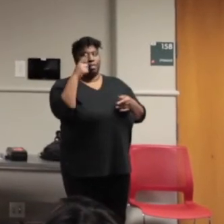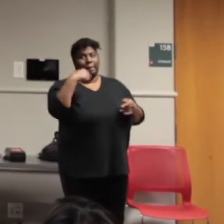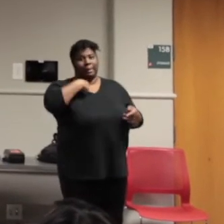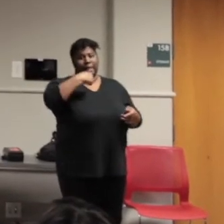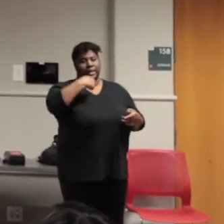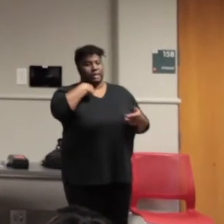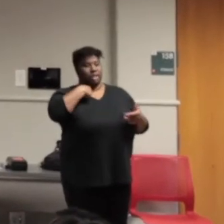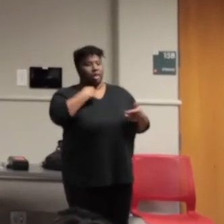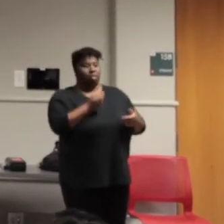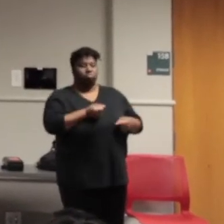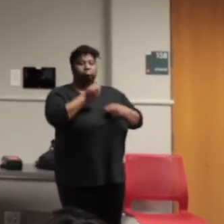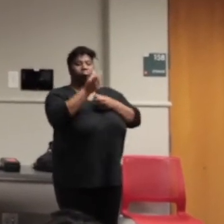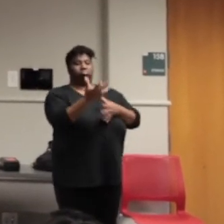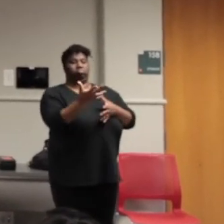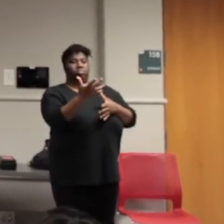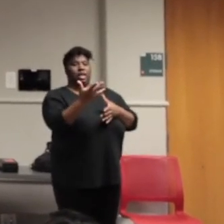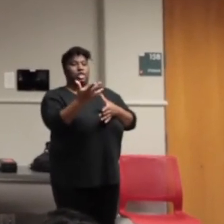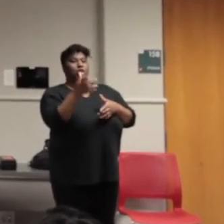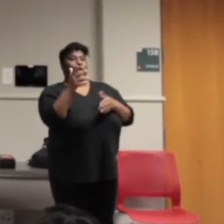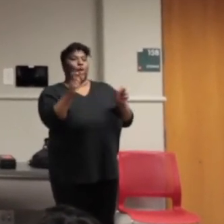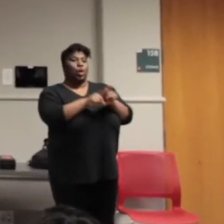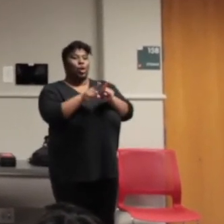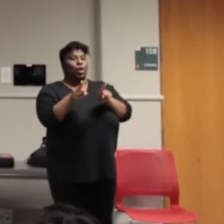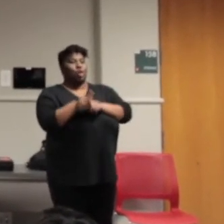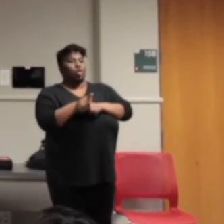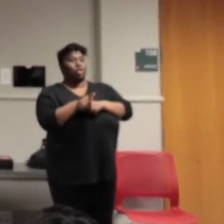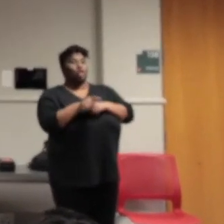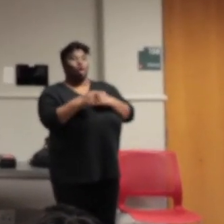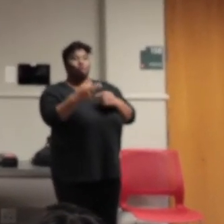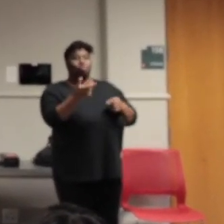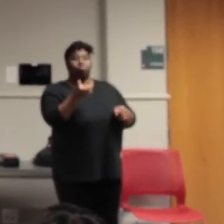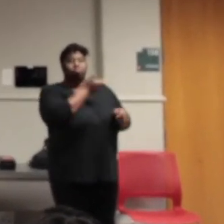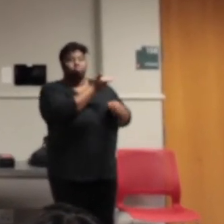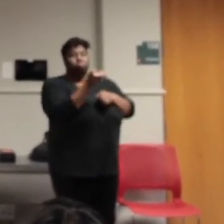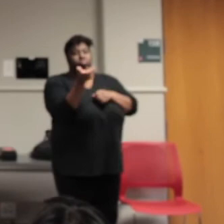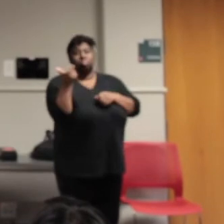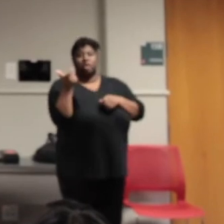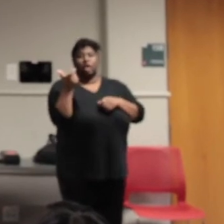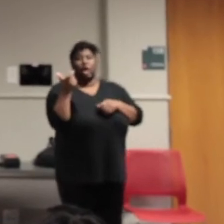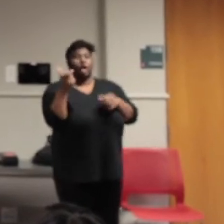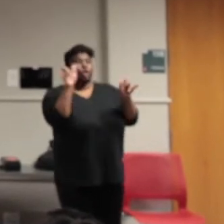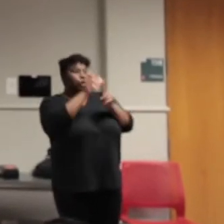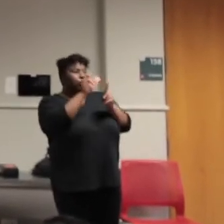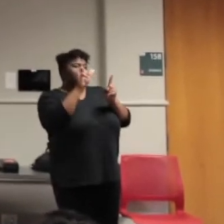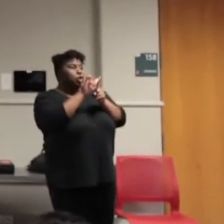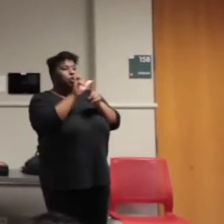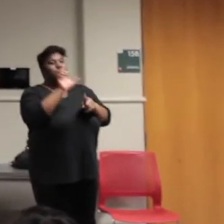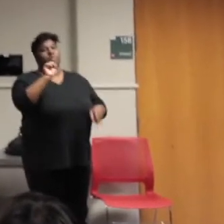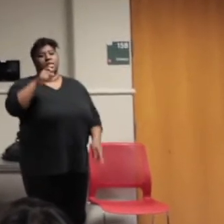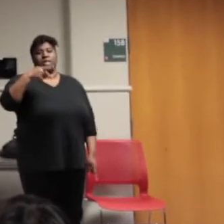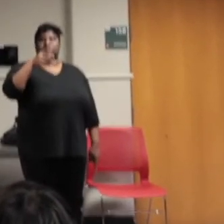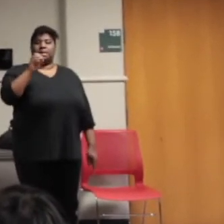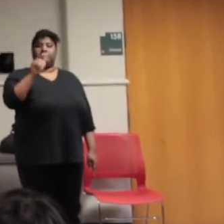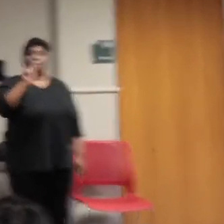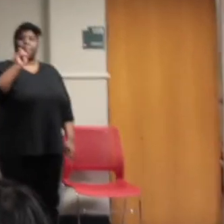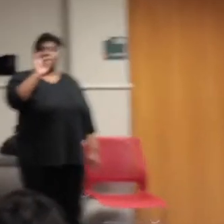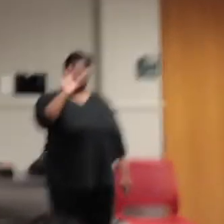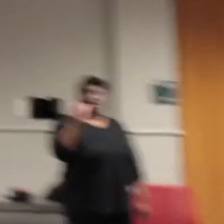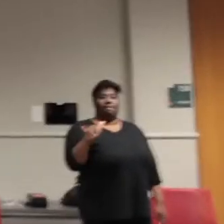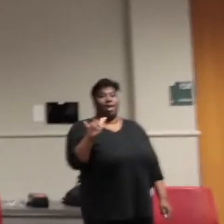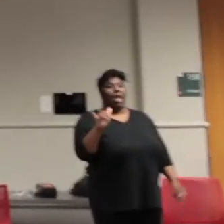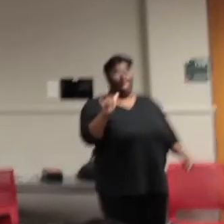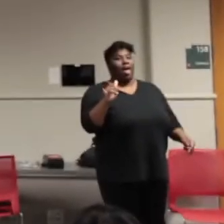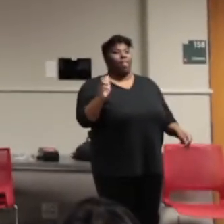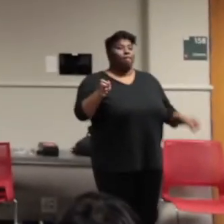them. And it's also recorded, so if like it, it's on YouTube, it's on Spotify, and stuff like that. It's as a track out into the stuff.